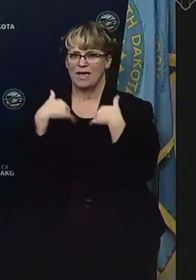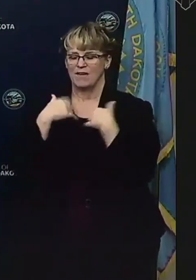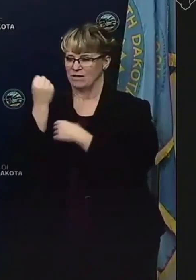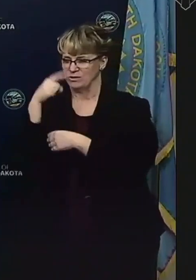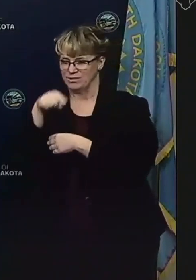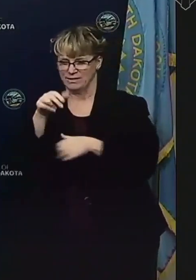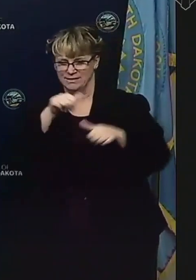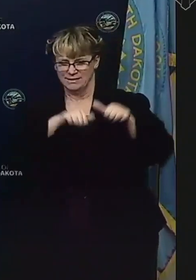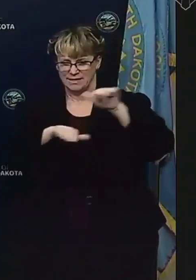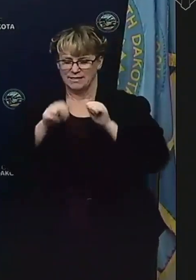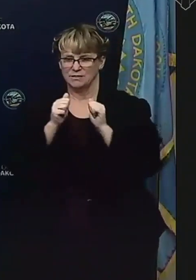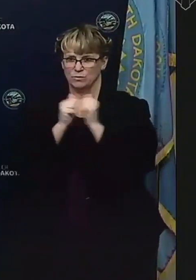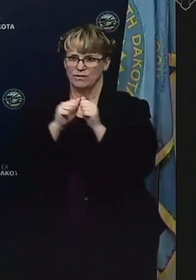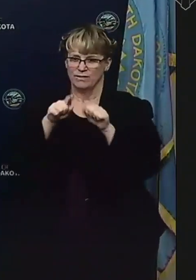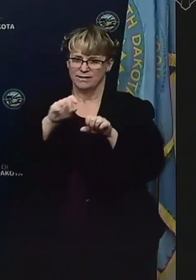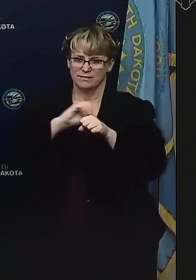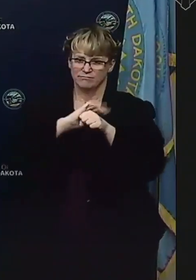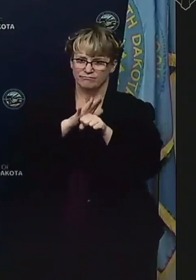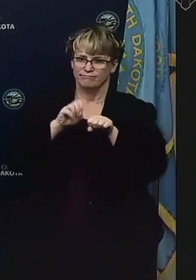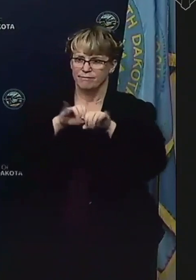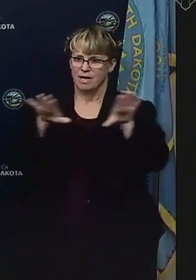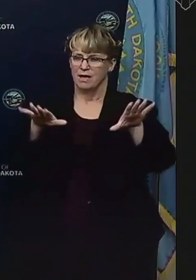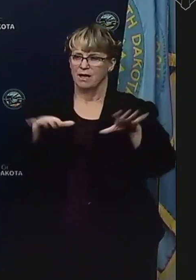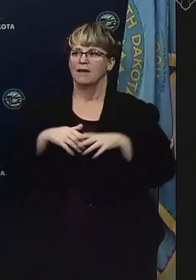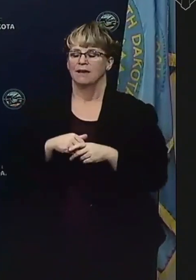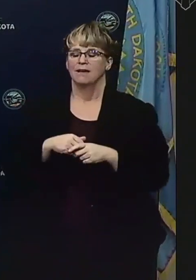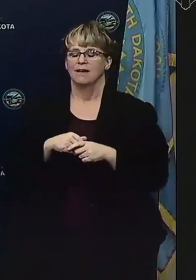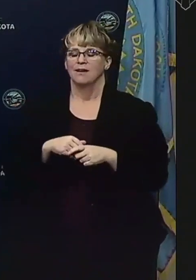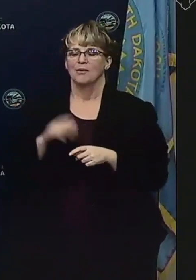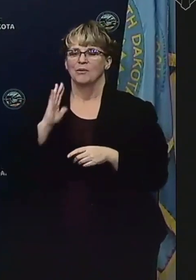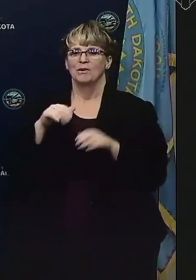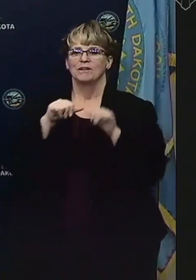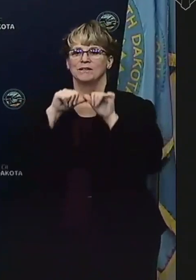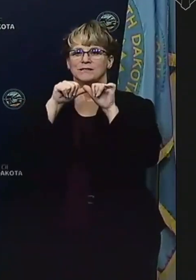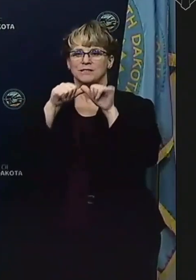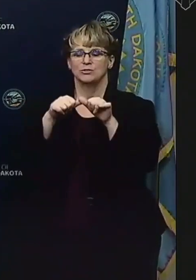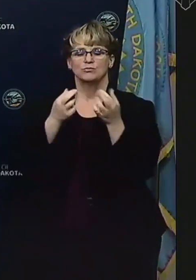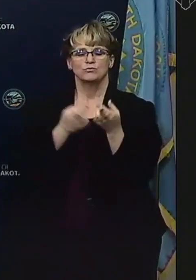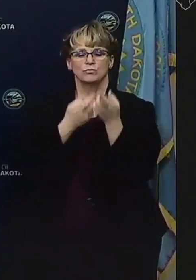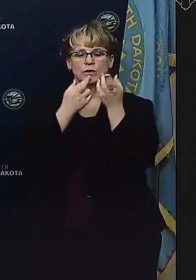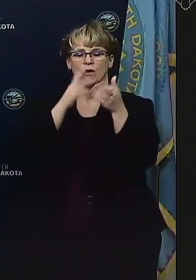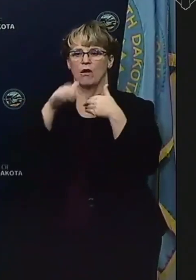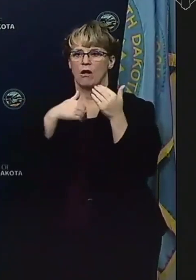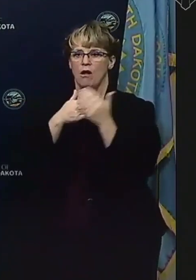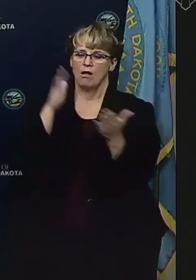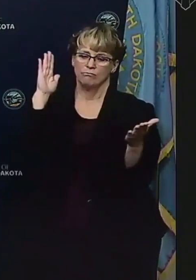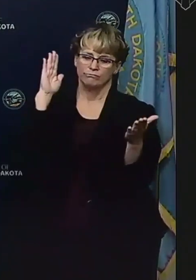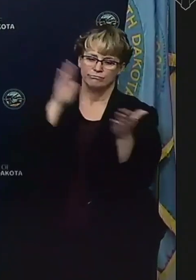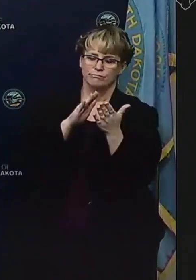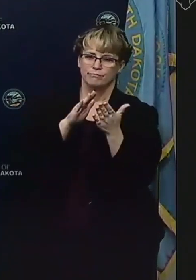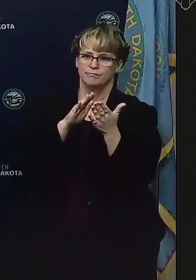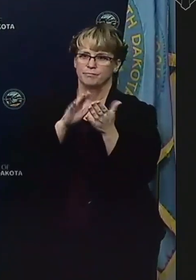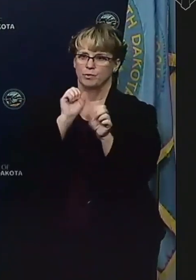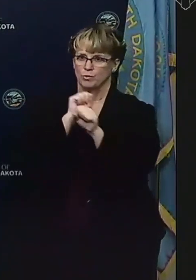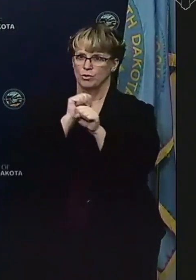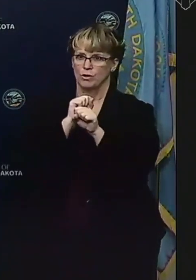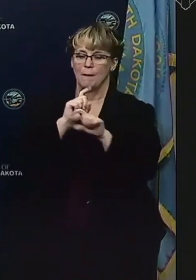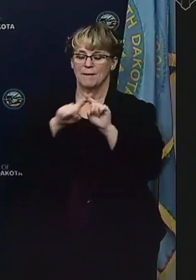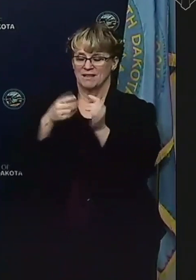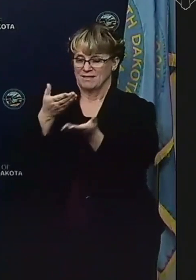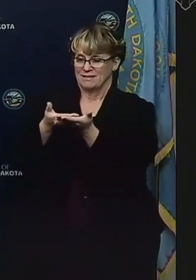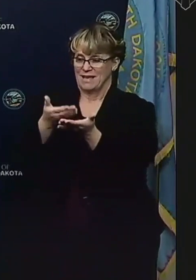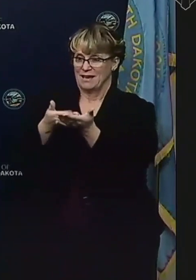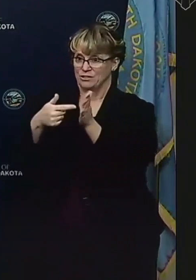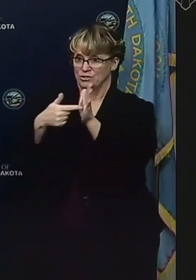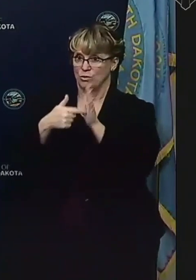science of this virus and how it spreads. We're going to continue to recommend all of our mitigation efforts, but the data is